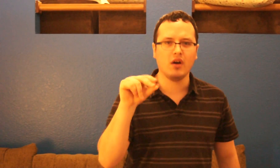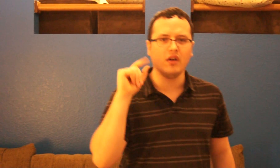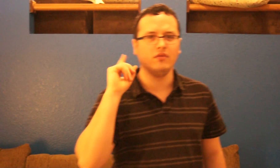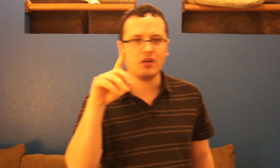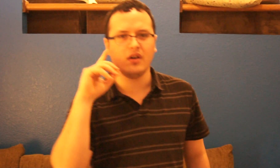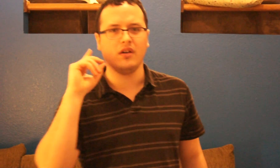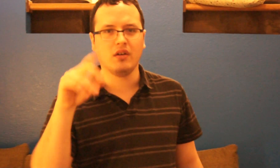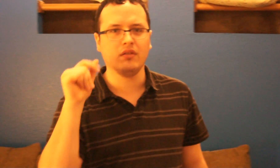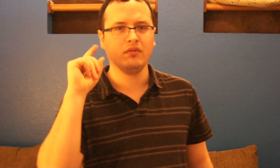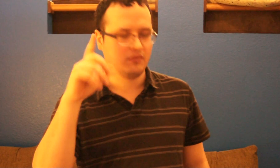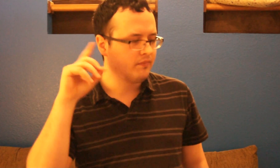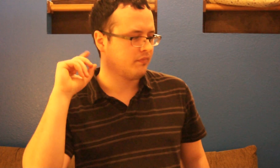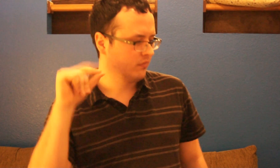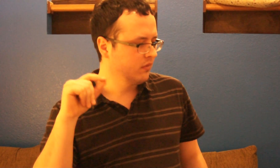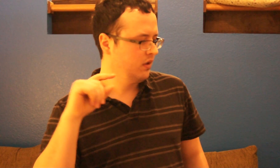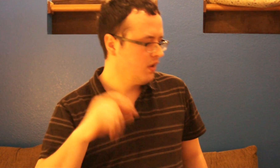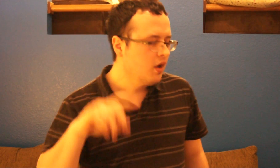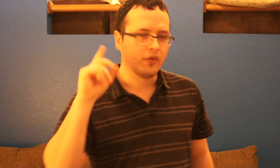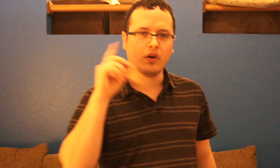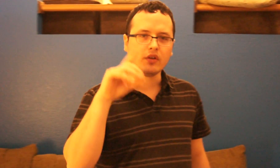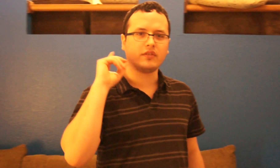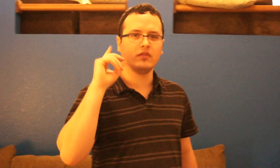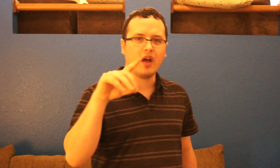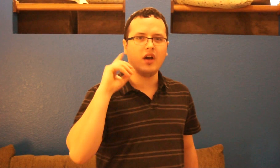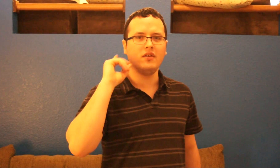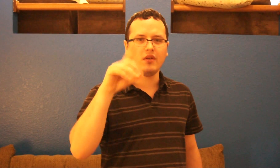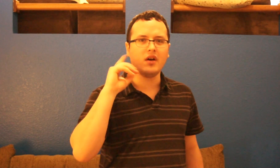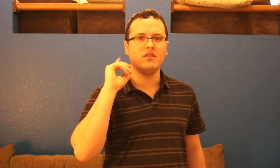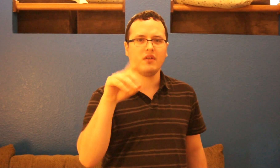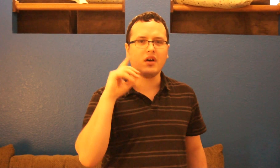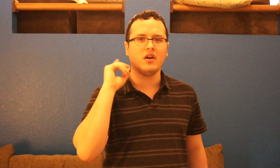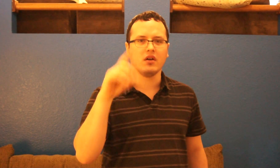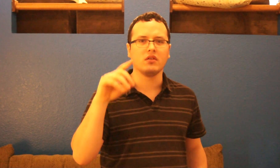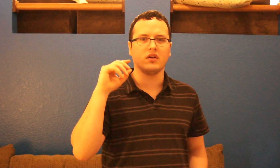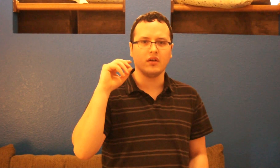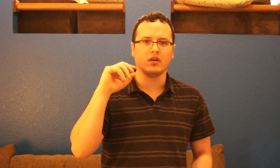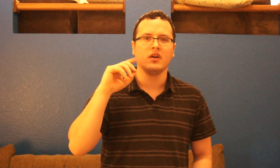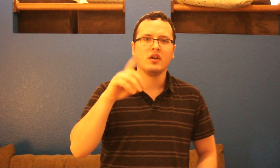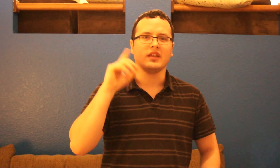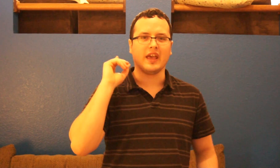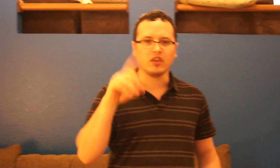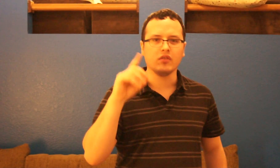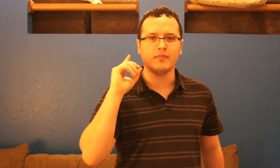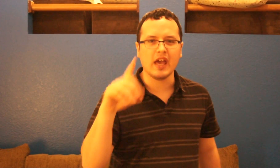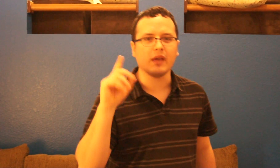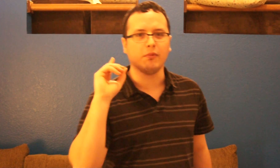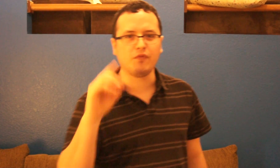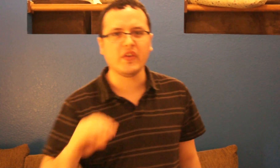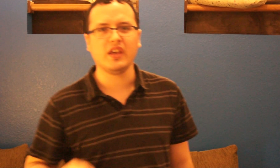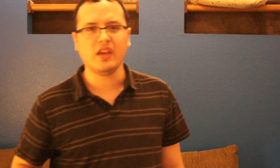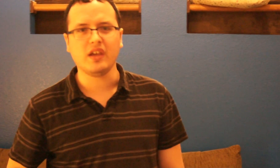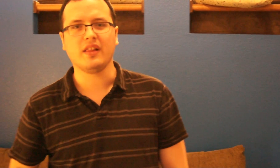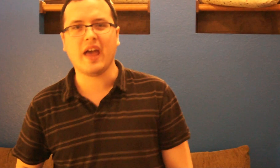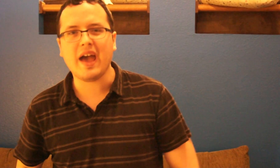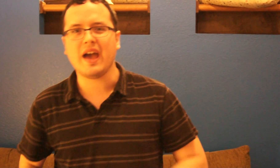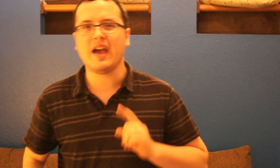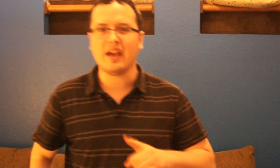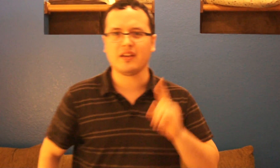for too long yeah you make me feel like